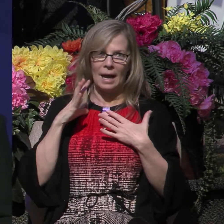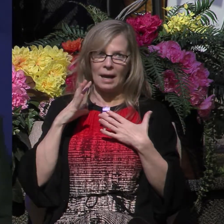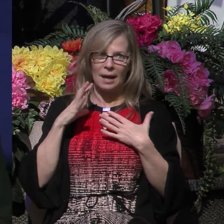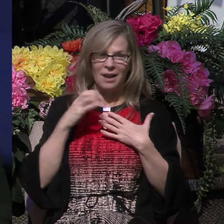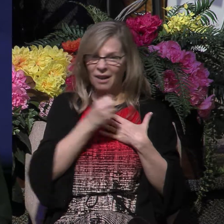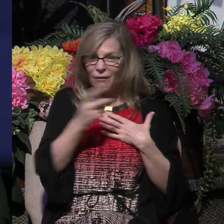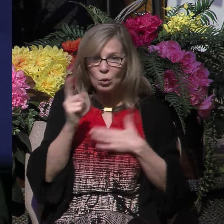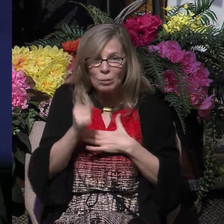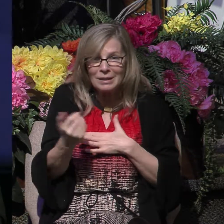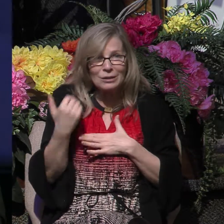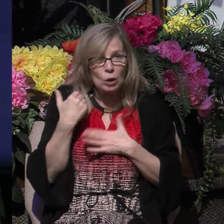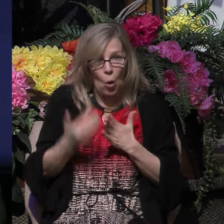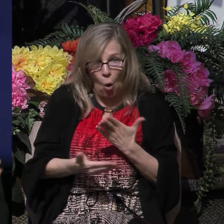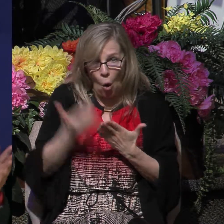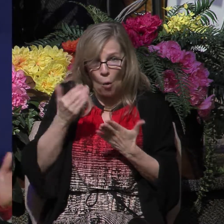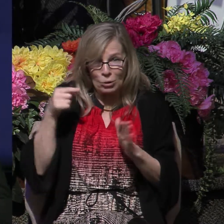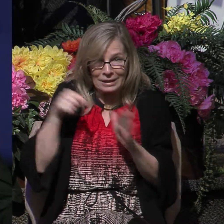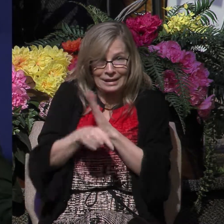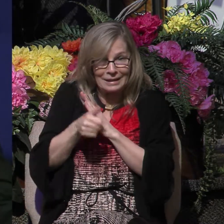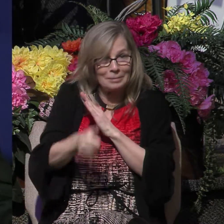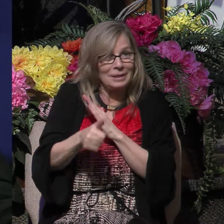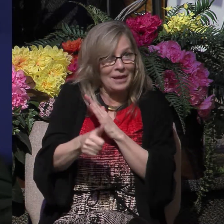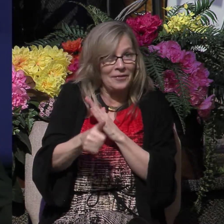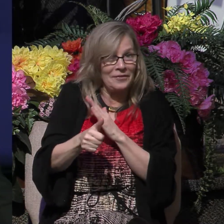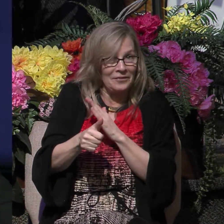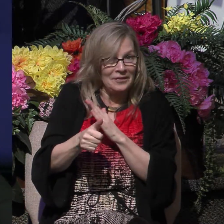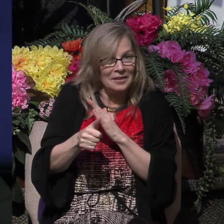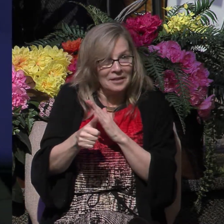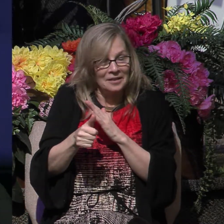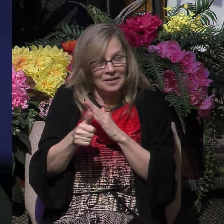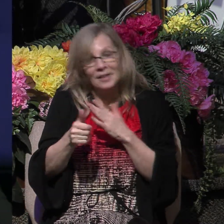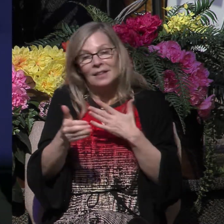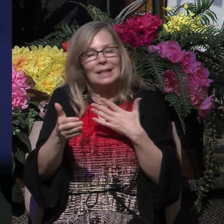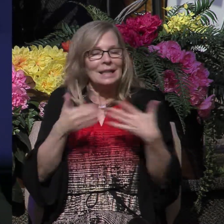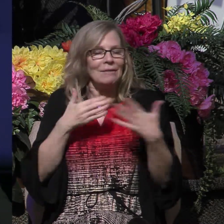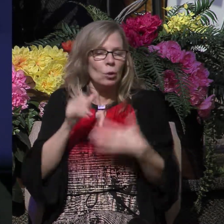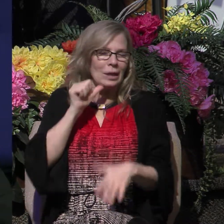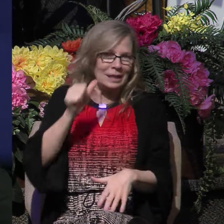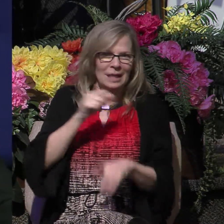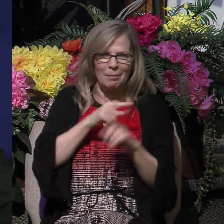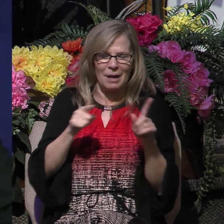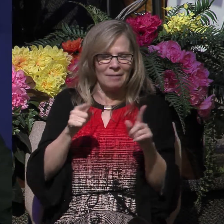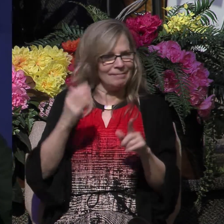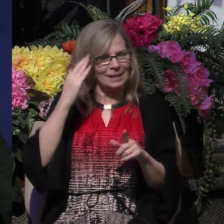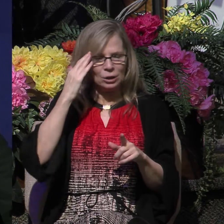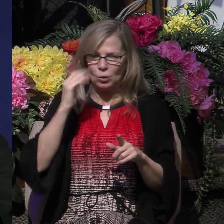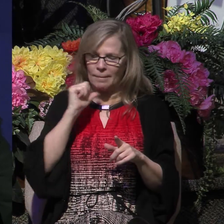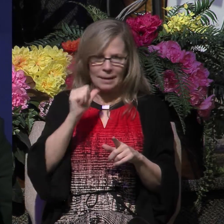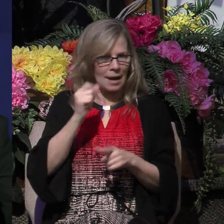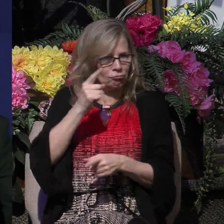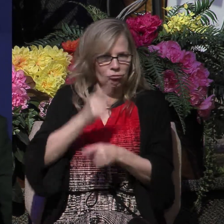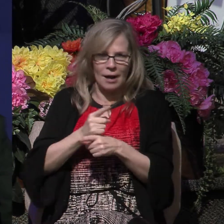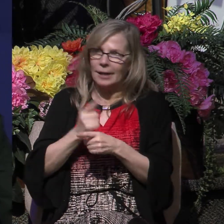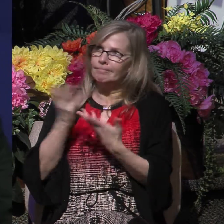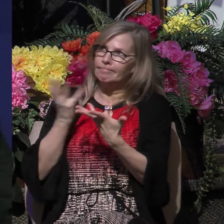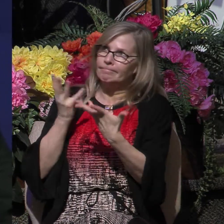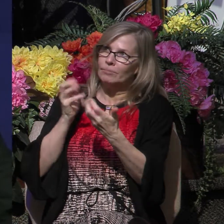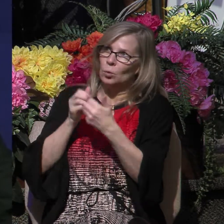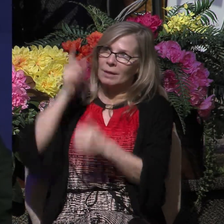own life. And though he had decided not to do this, he knew he wasn't right with God. He knew he wasn't prepared to